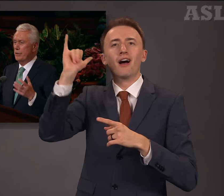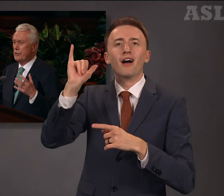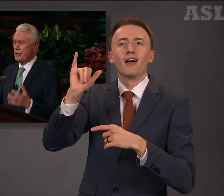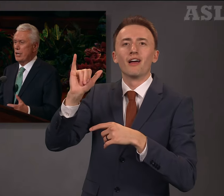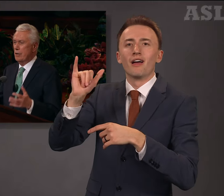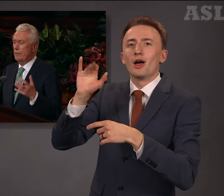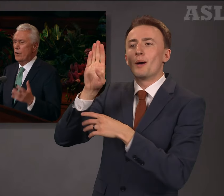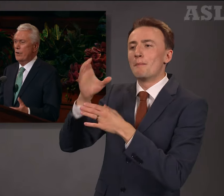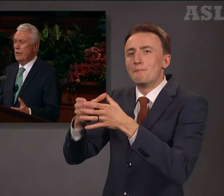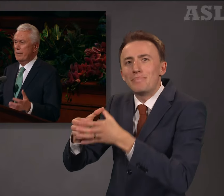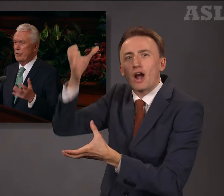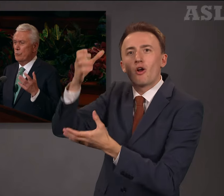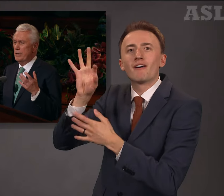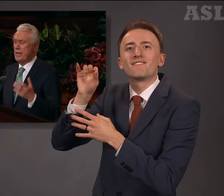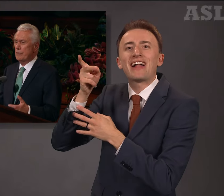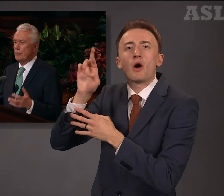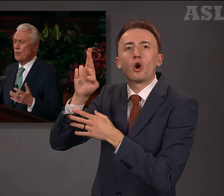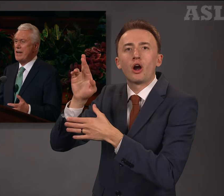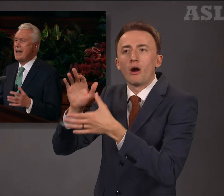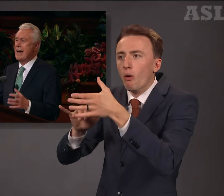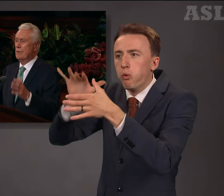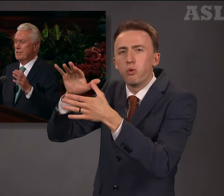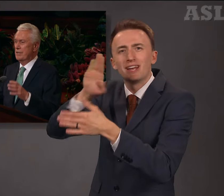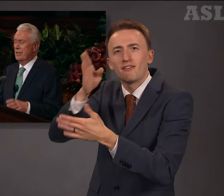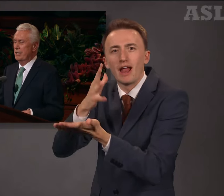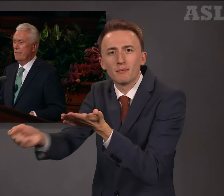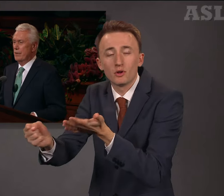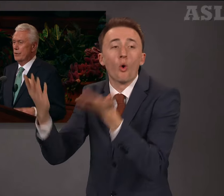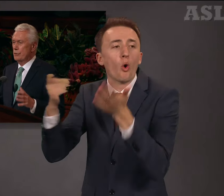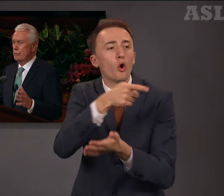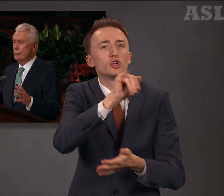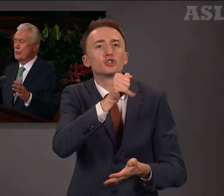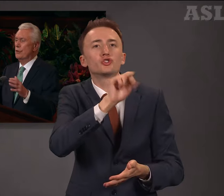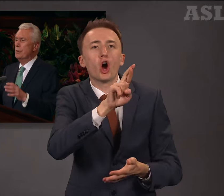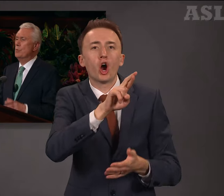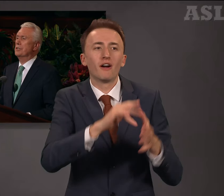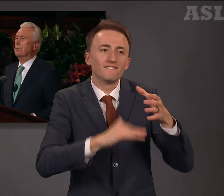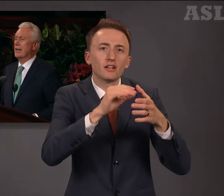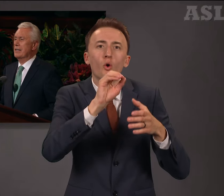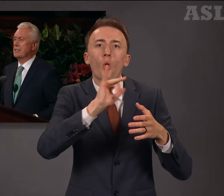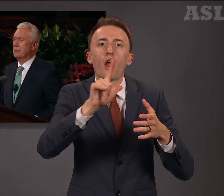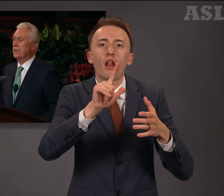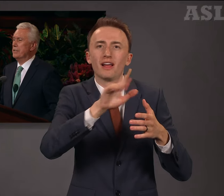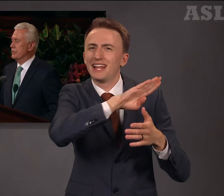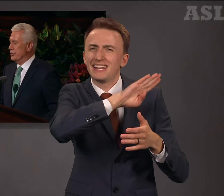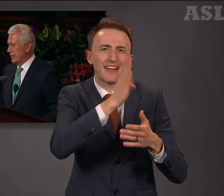a jar of oil that will never run out. True joy multiplies when it is shared.